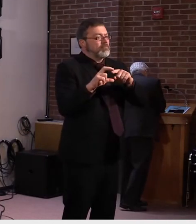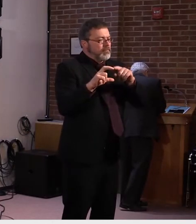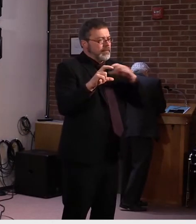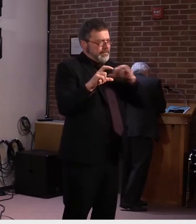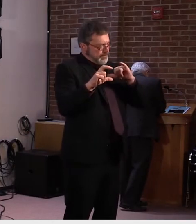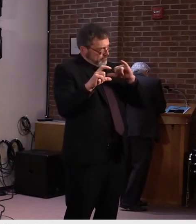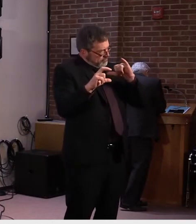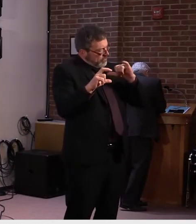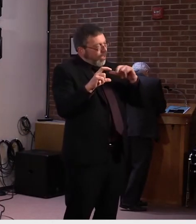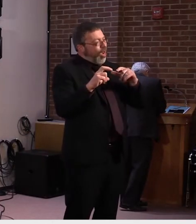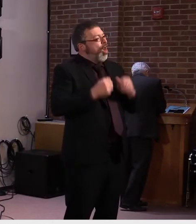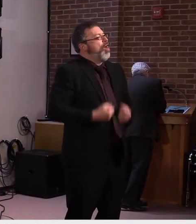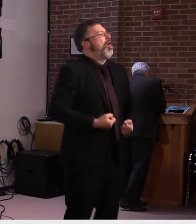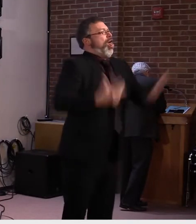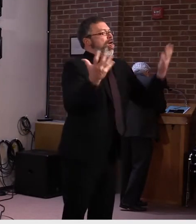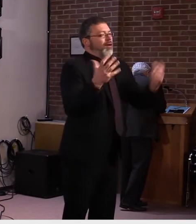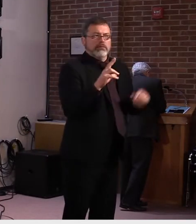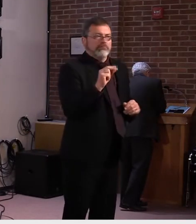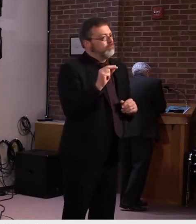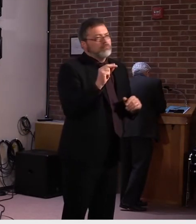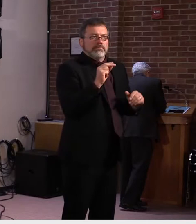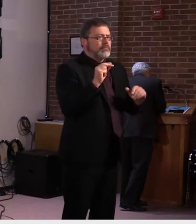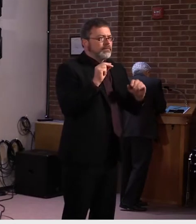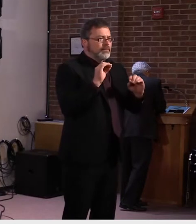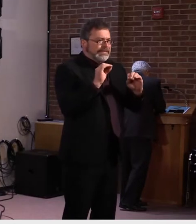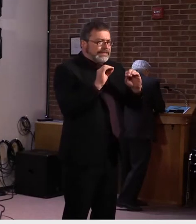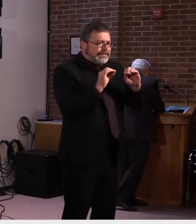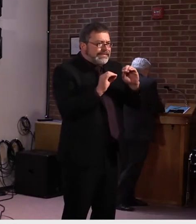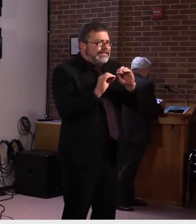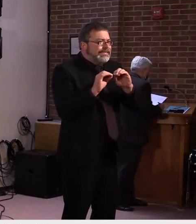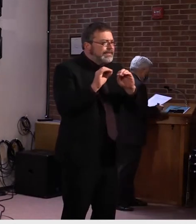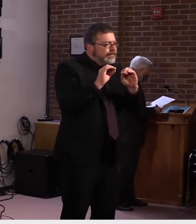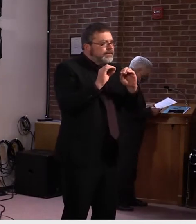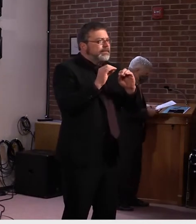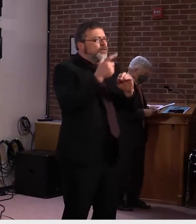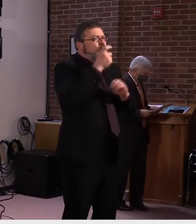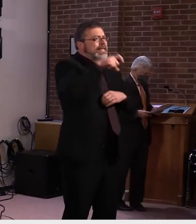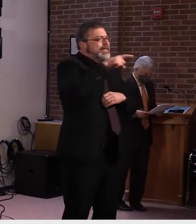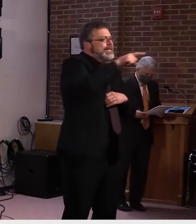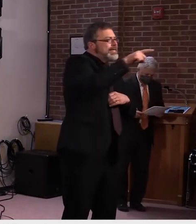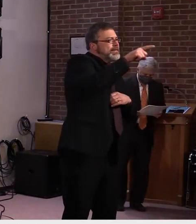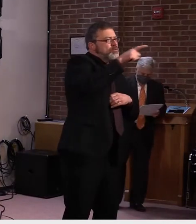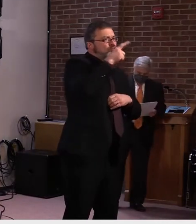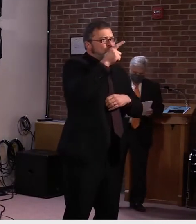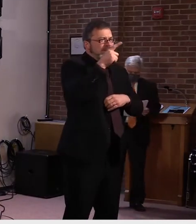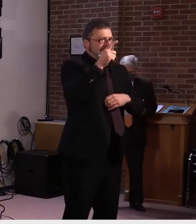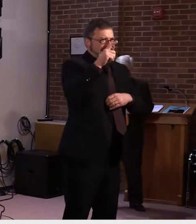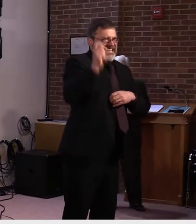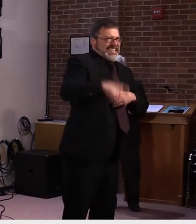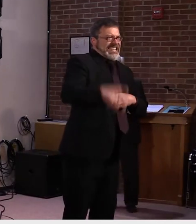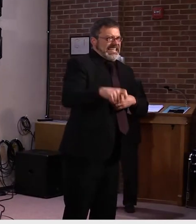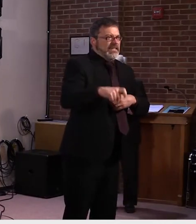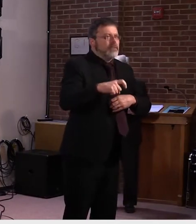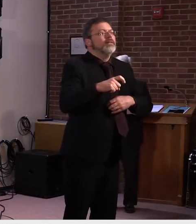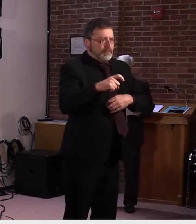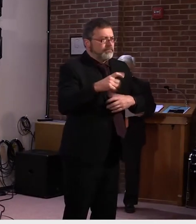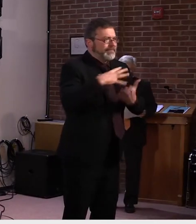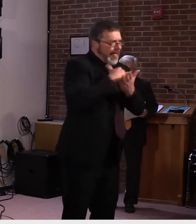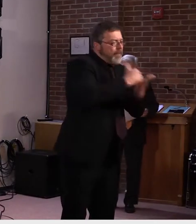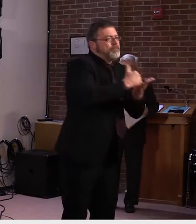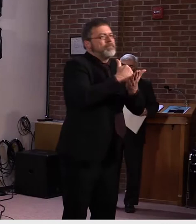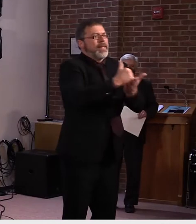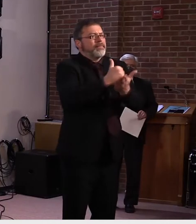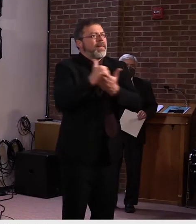help employers survive, and maintain the program serving the most vulnerable. This is the right time